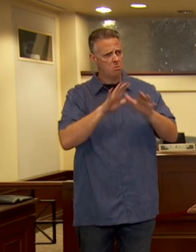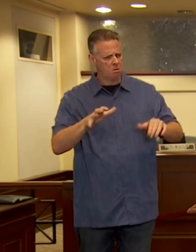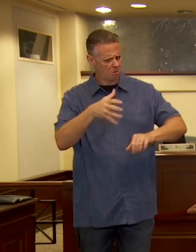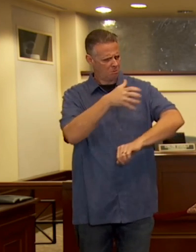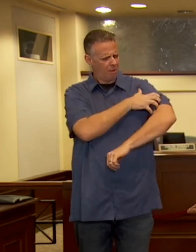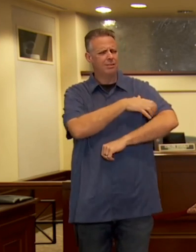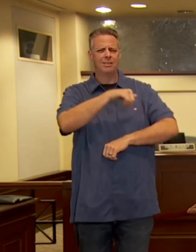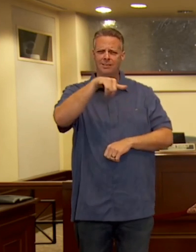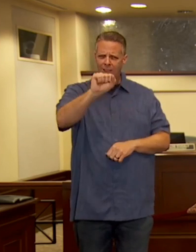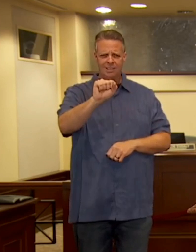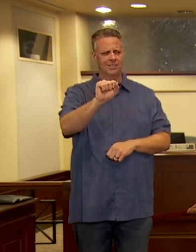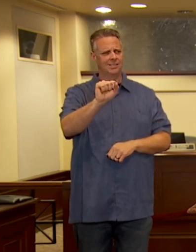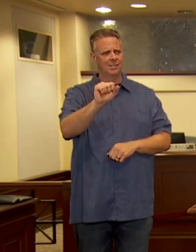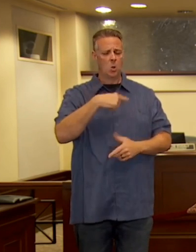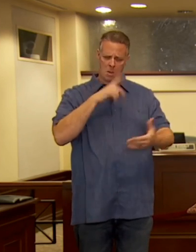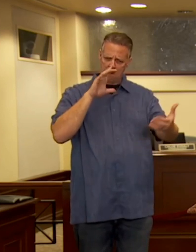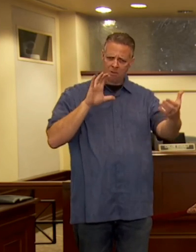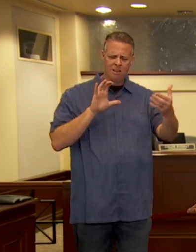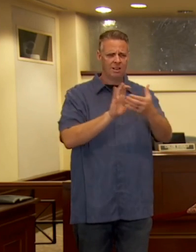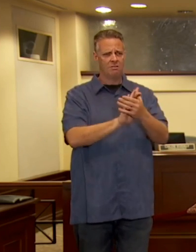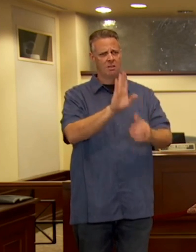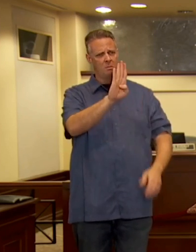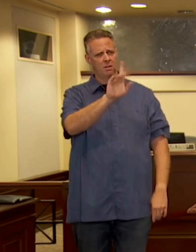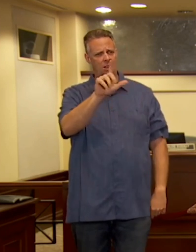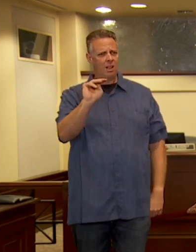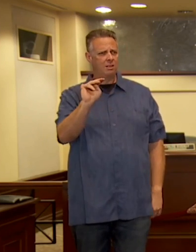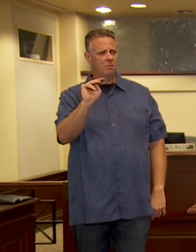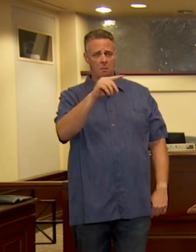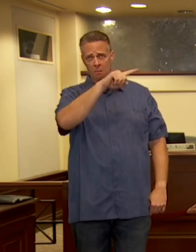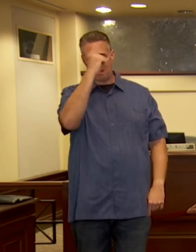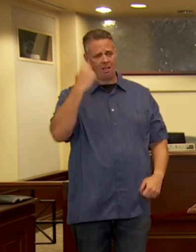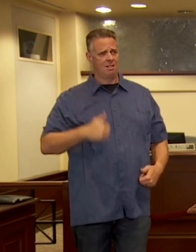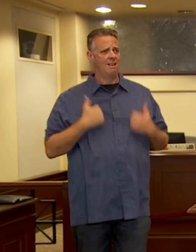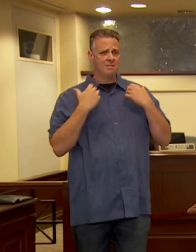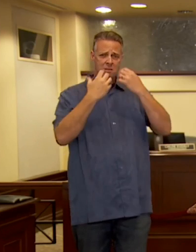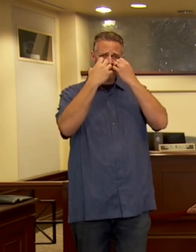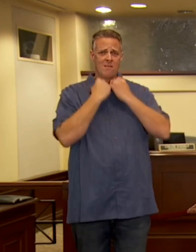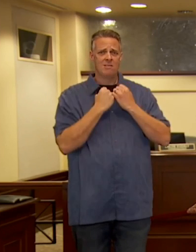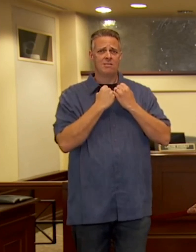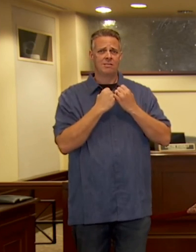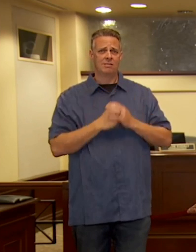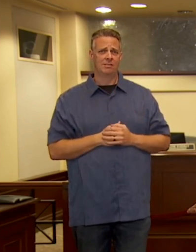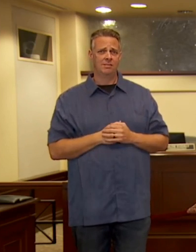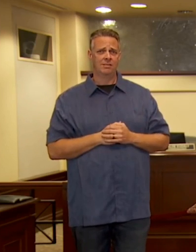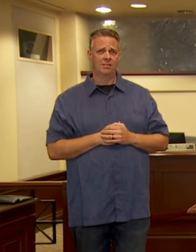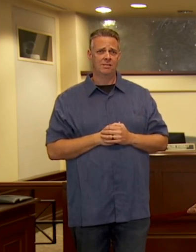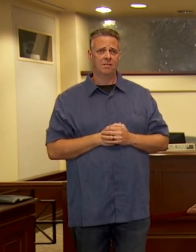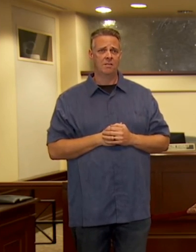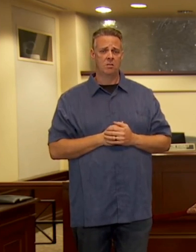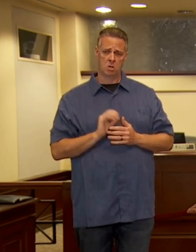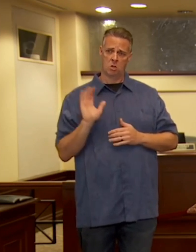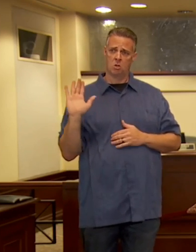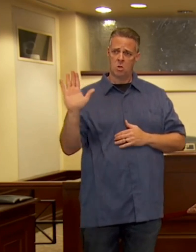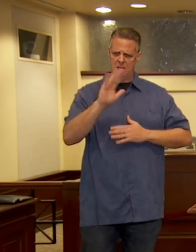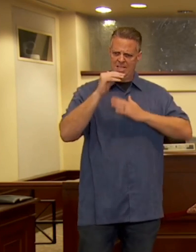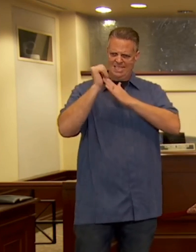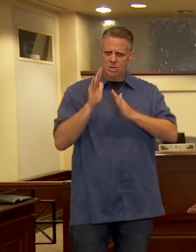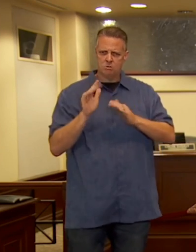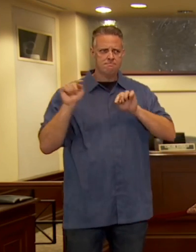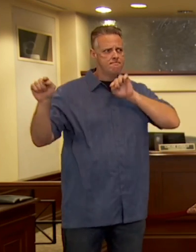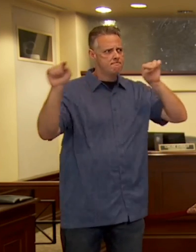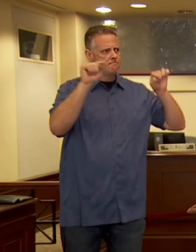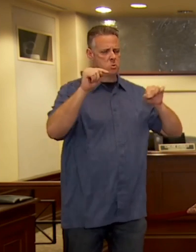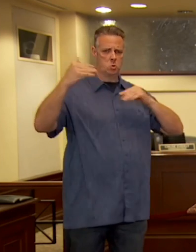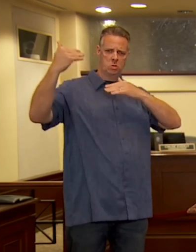We believe that black lives matter. And we believe that it's the responsibility of our leaders to ensure